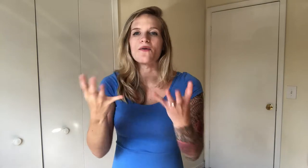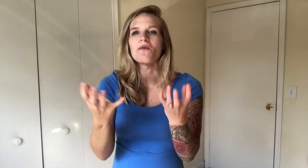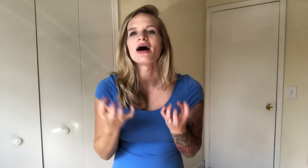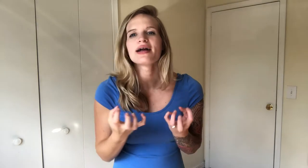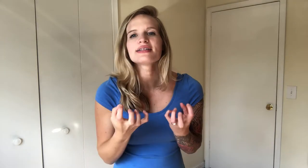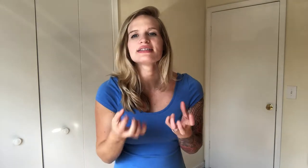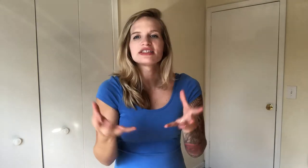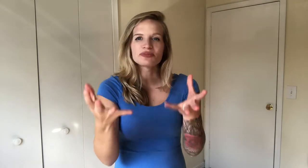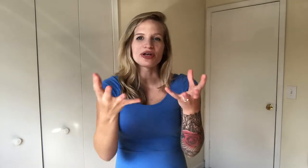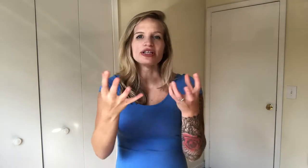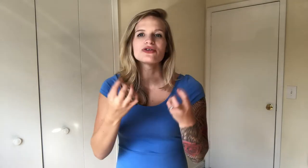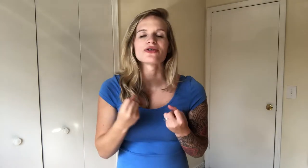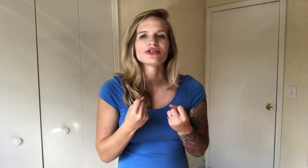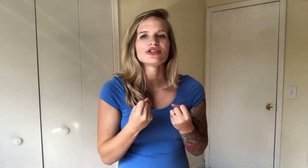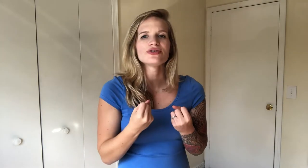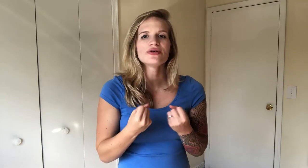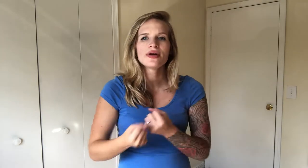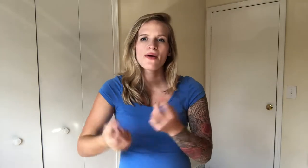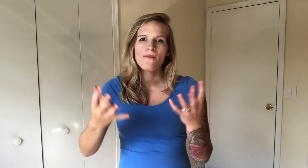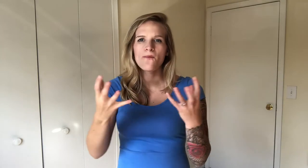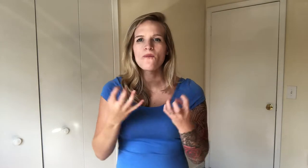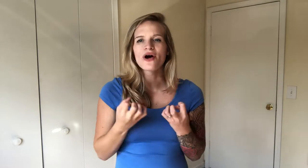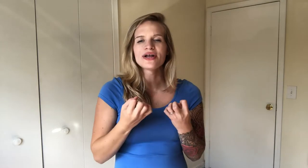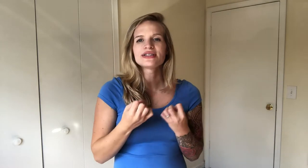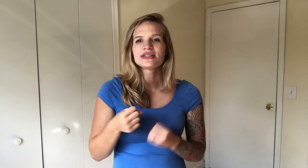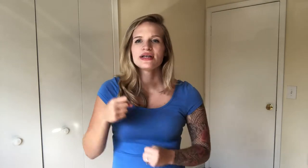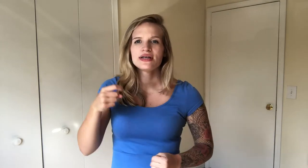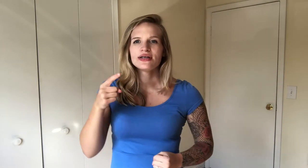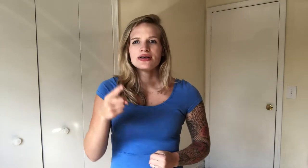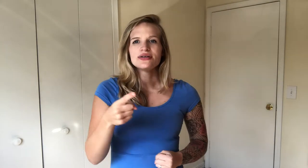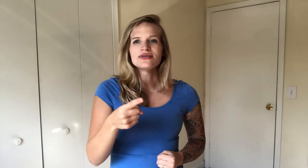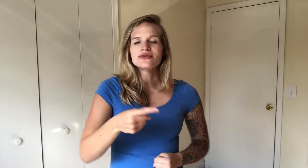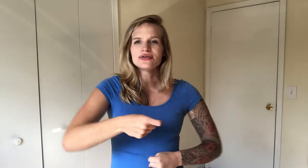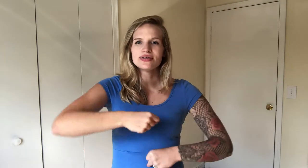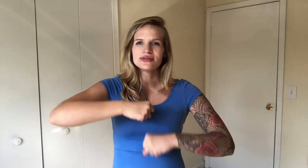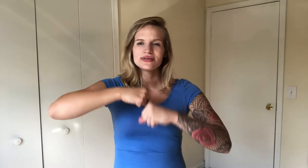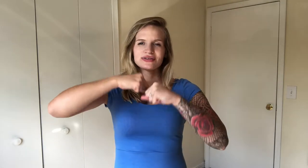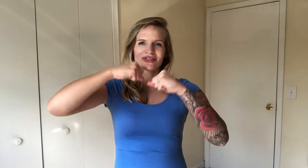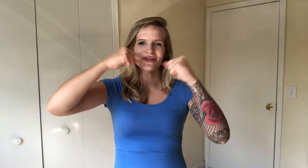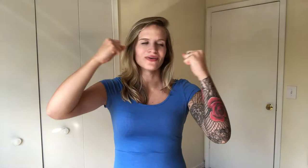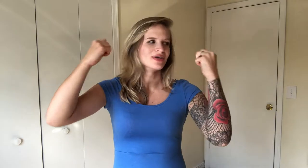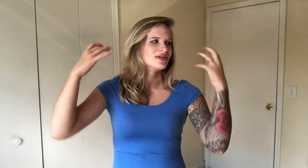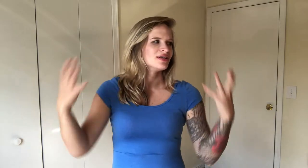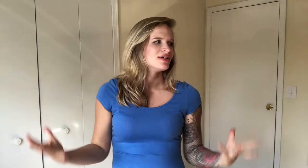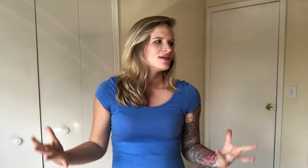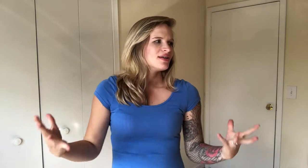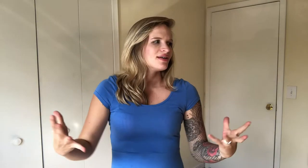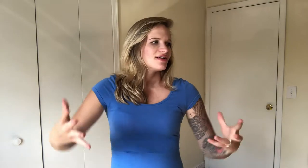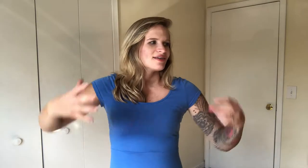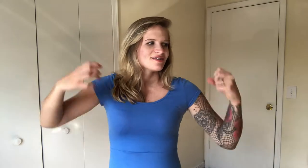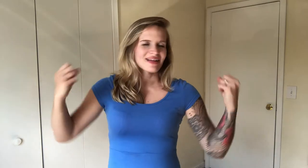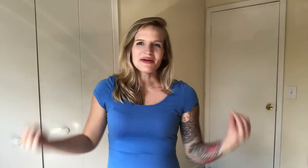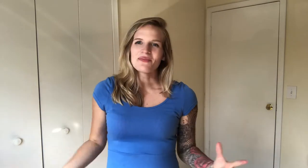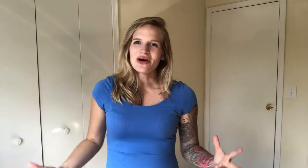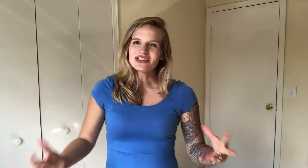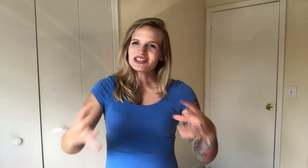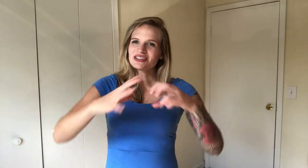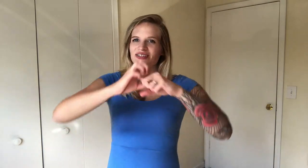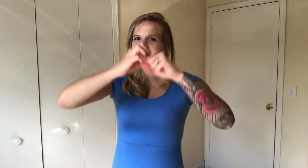want. Just bring it towards you. Want. You. So. Like much. So